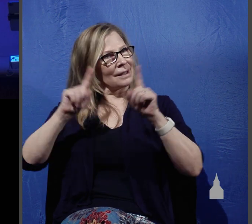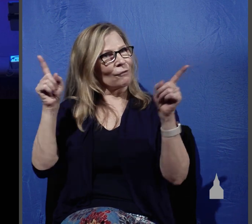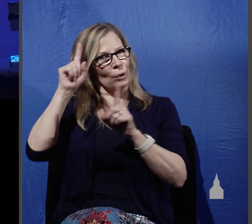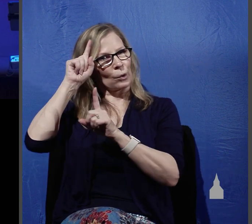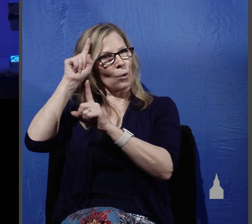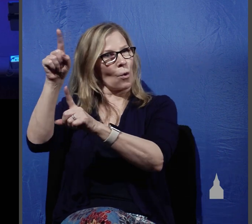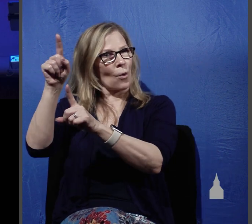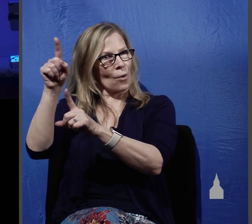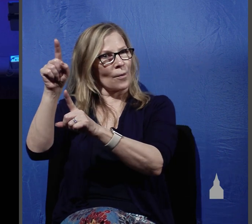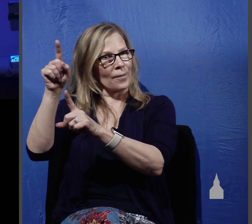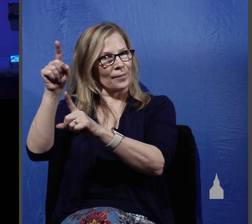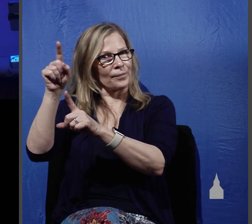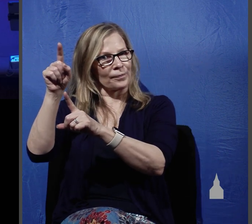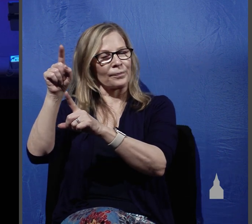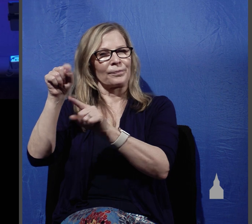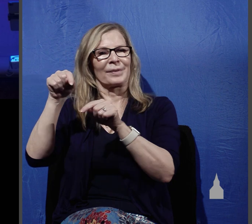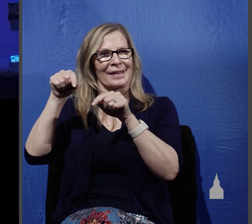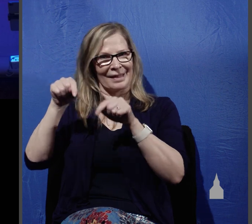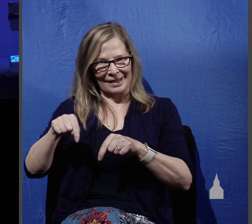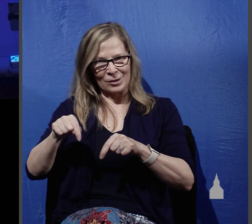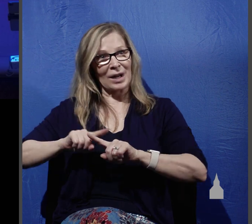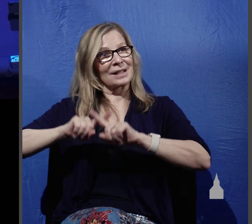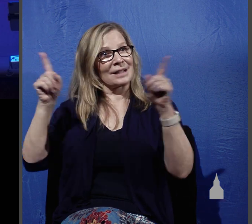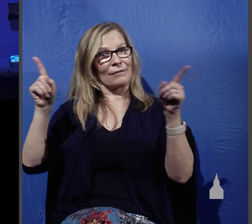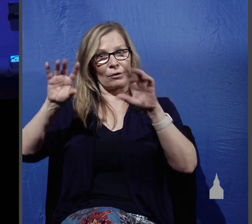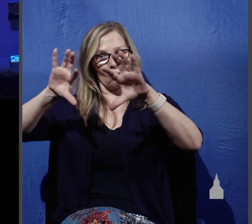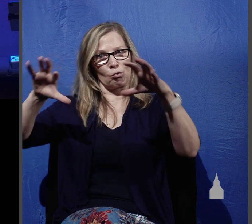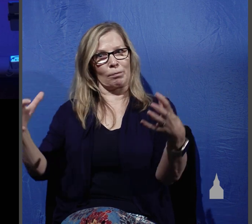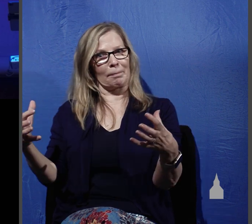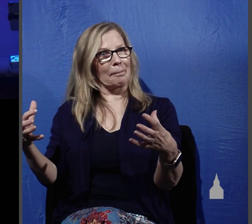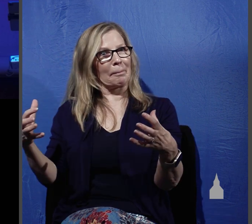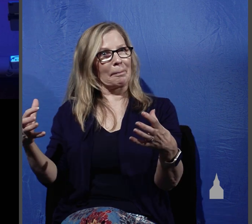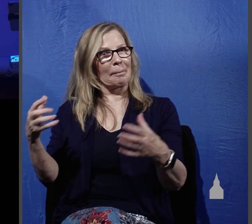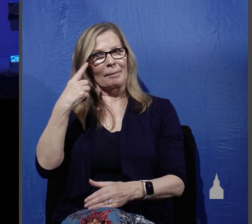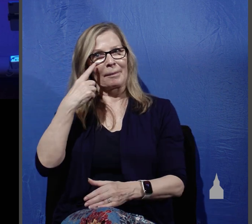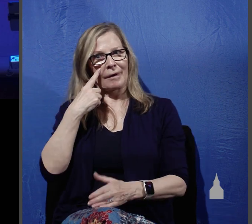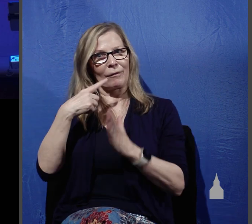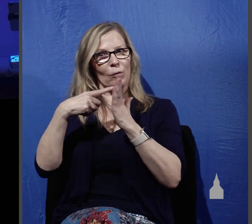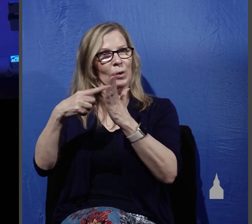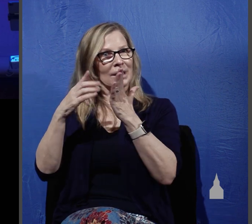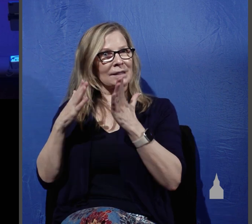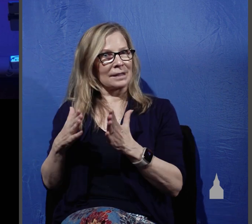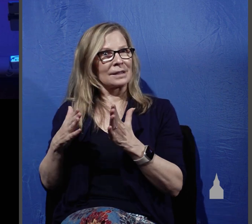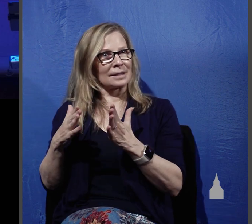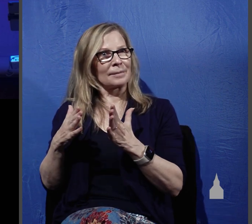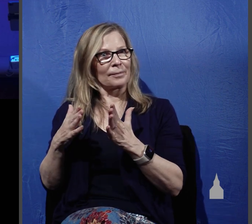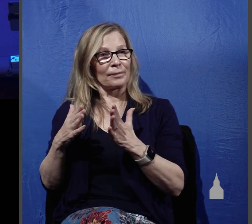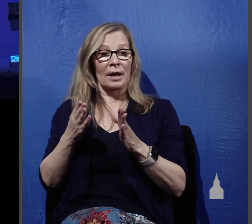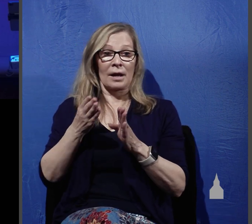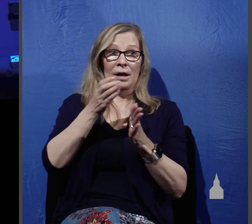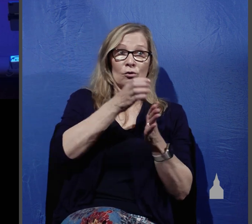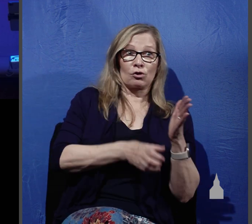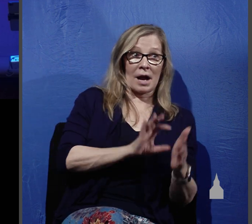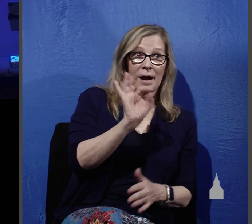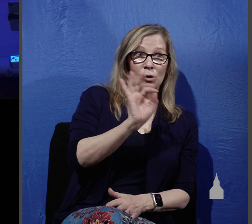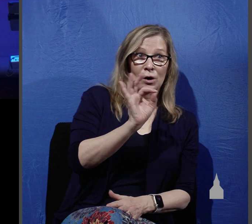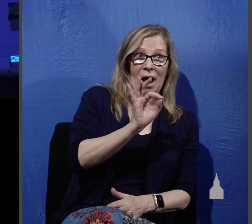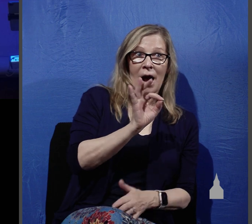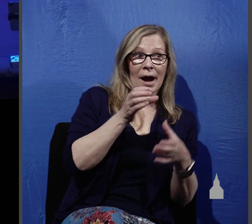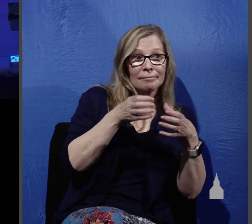actually entails a different group of witnesses. You see, unlike the opening verses of chapter 9, these opening verses